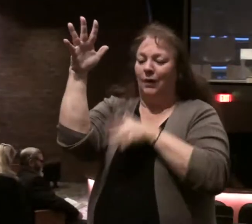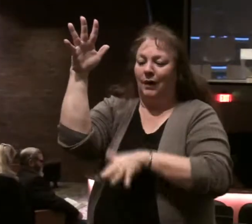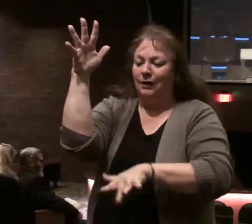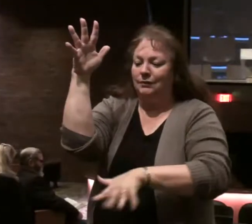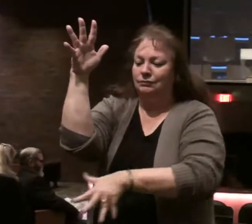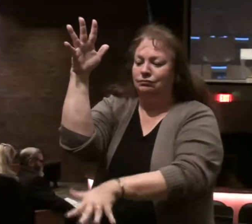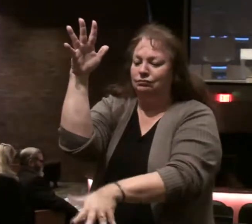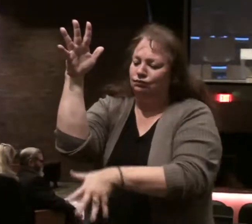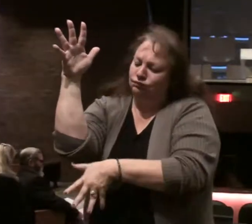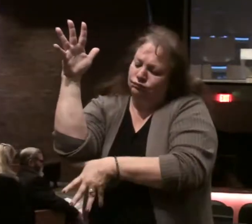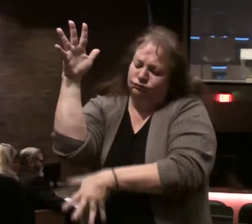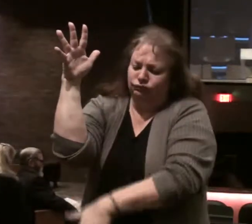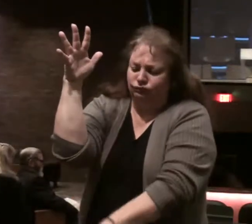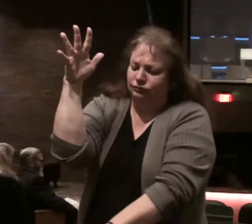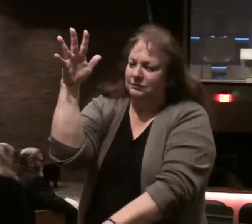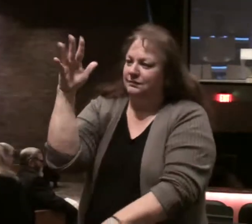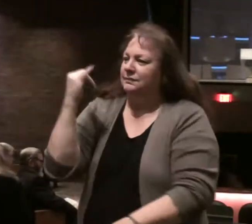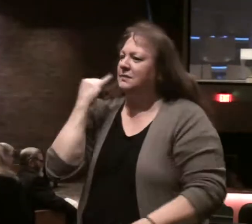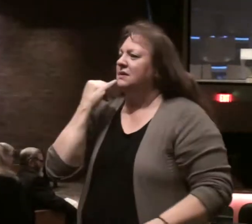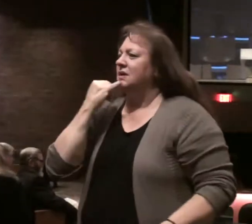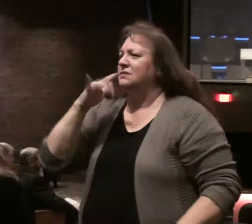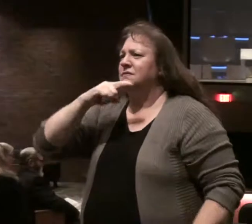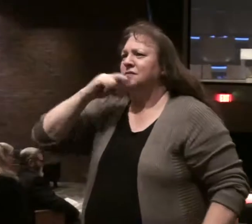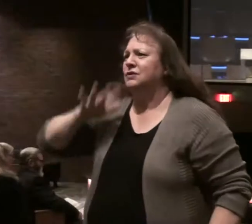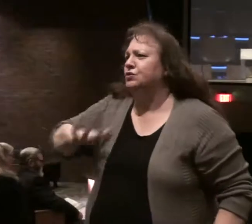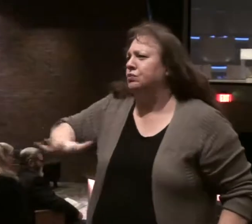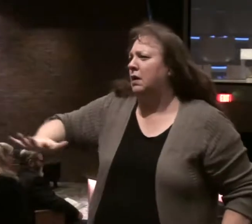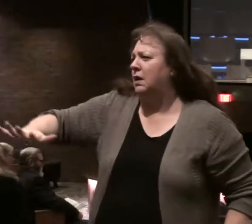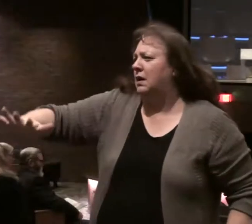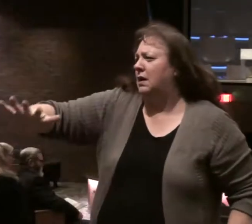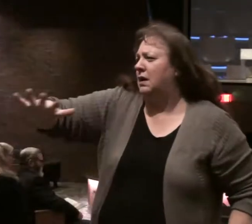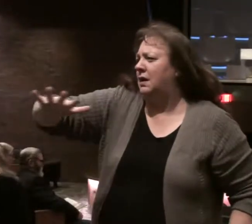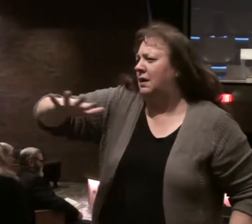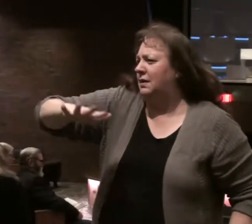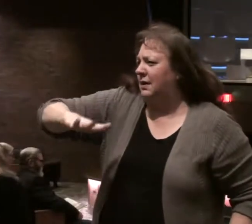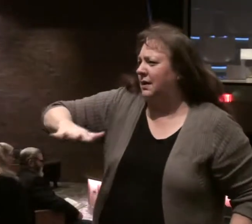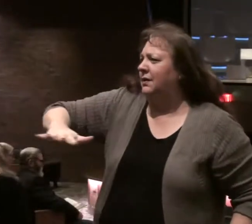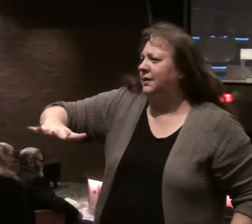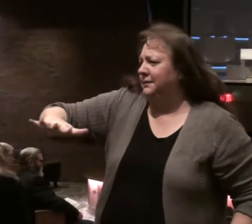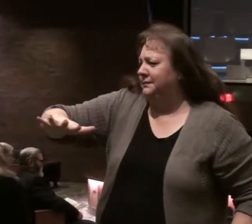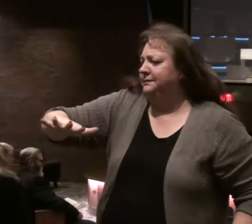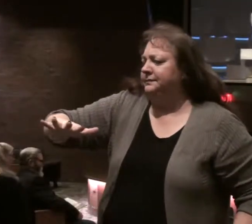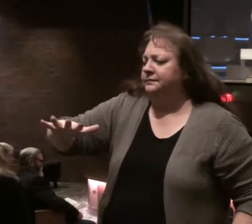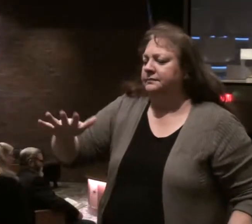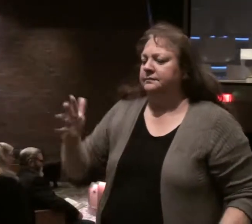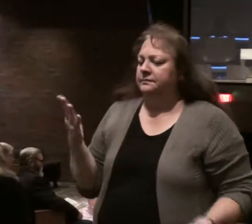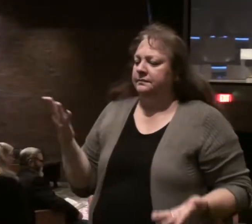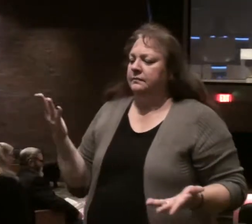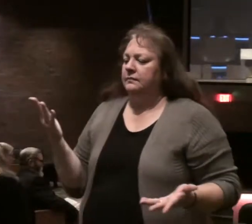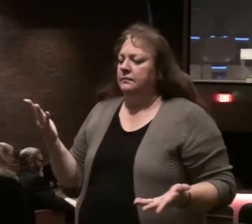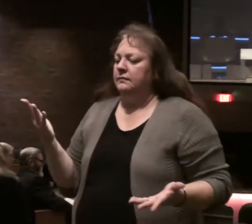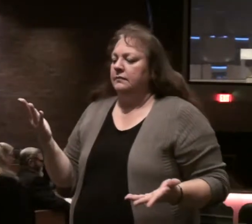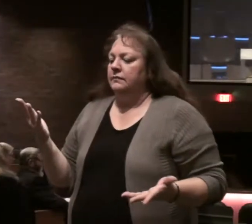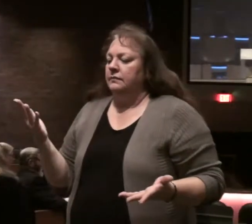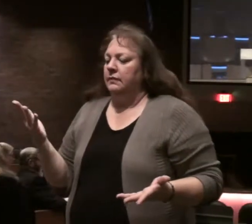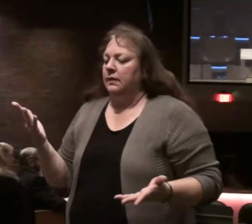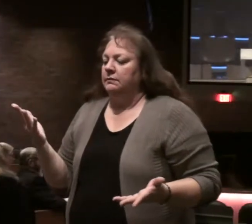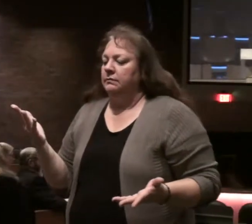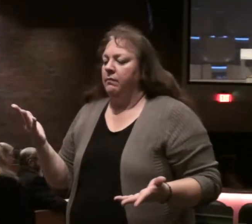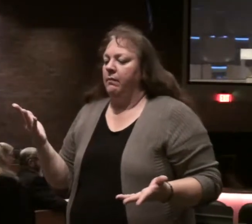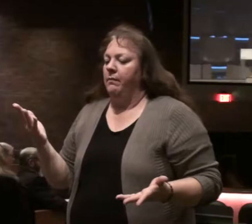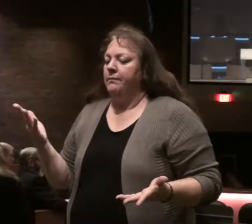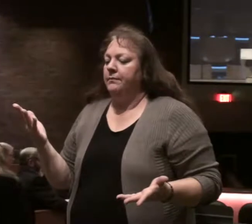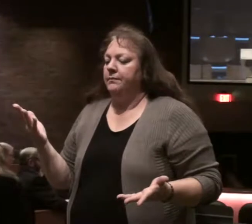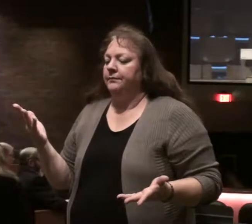water, and Israel for Aaron reaching than here. We're kind of on the green line,